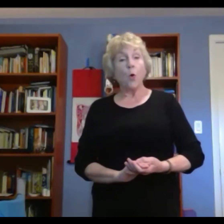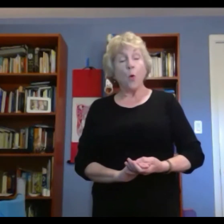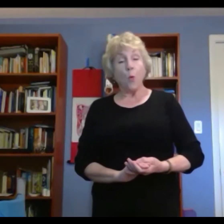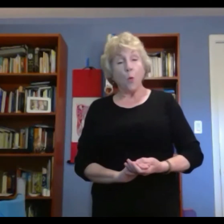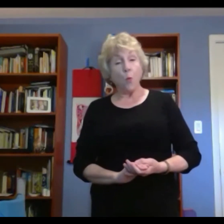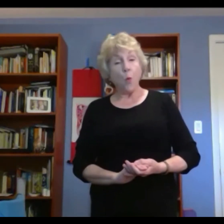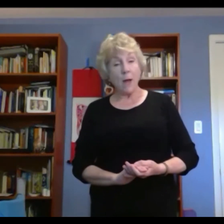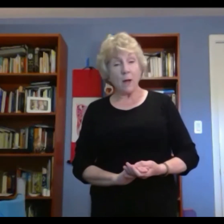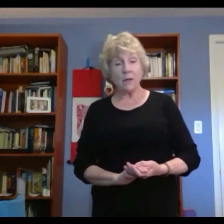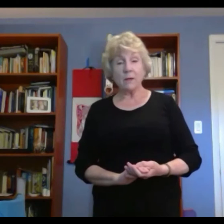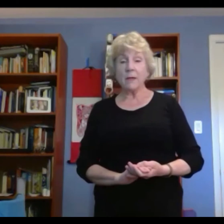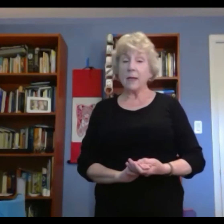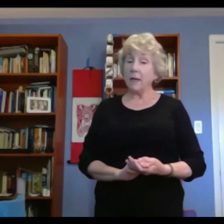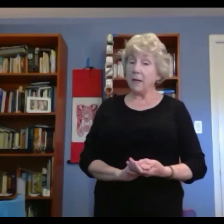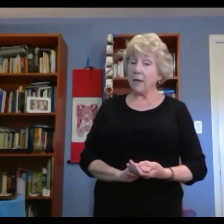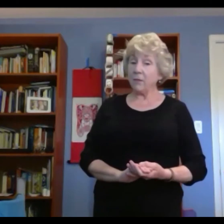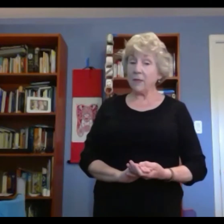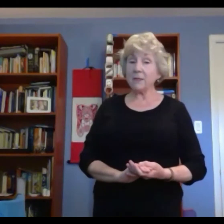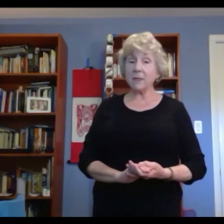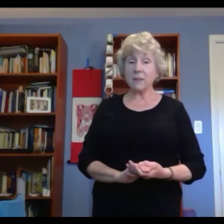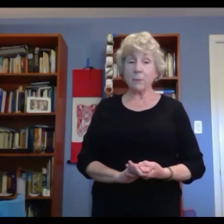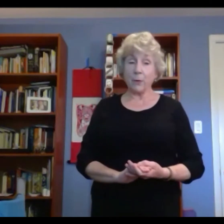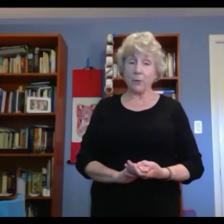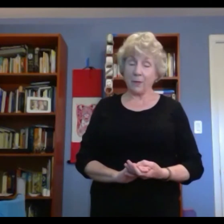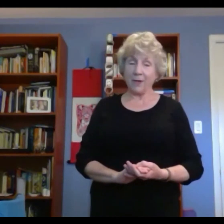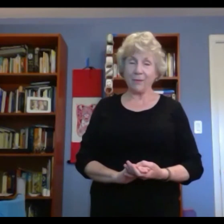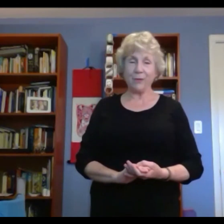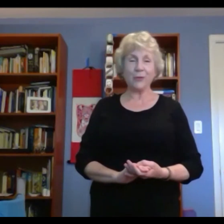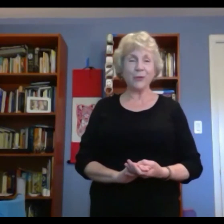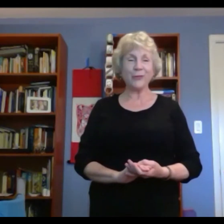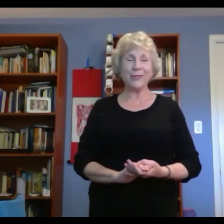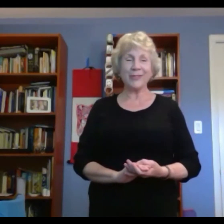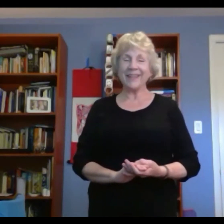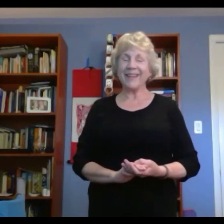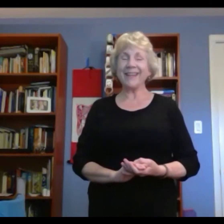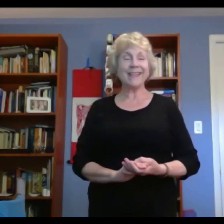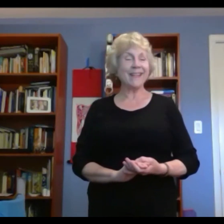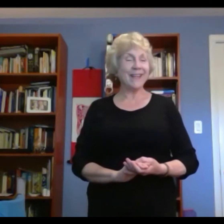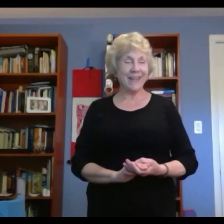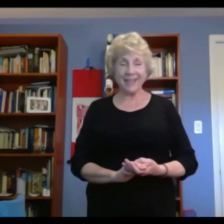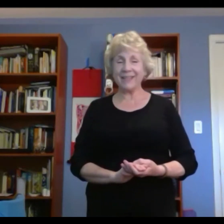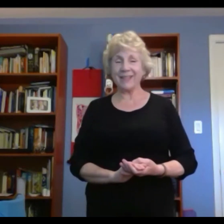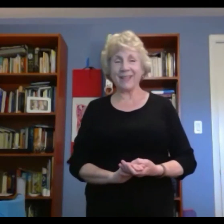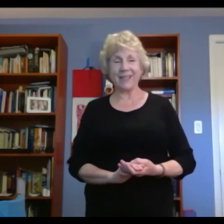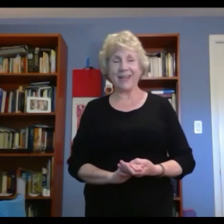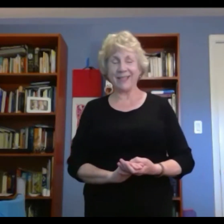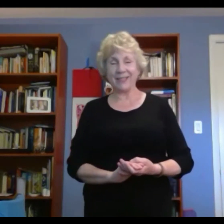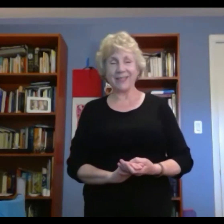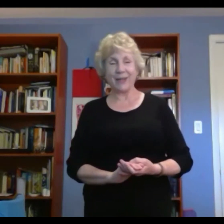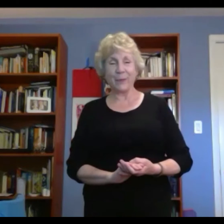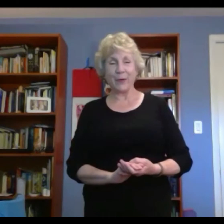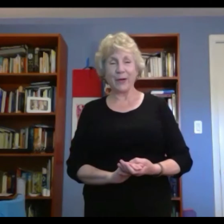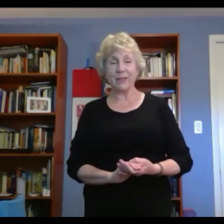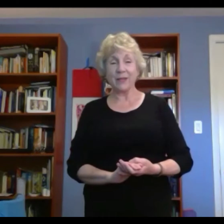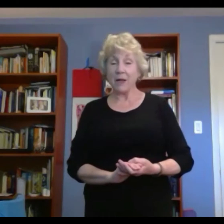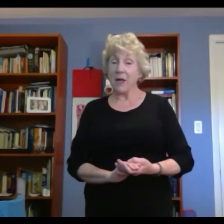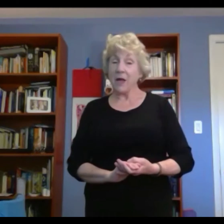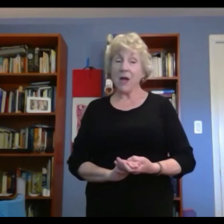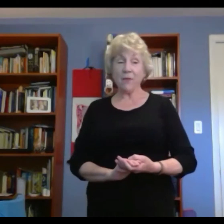Well, if this is the birthday of the church, it is a day to celebrate, a